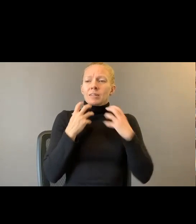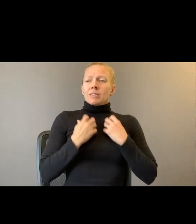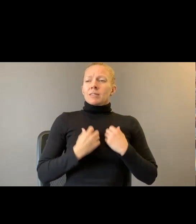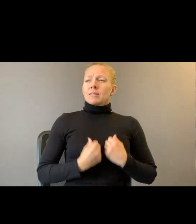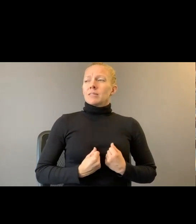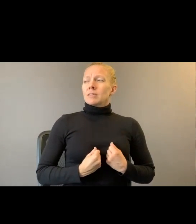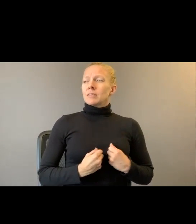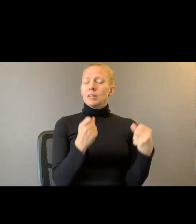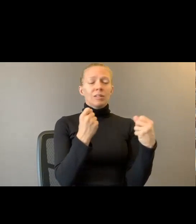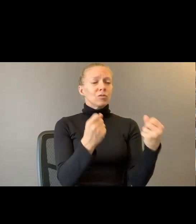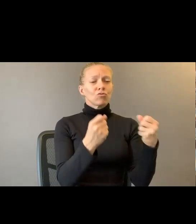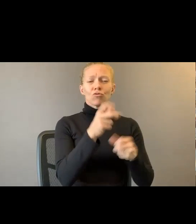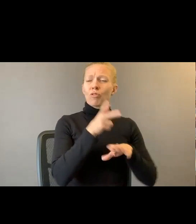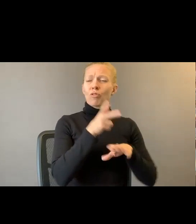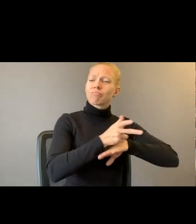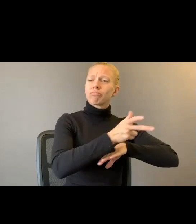remember looking back.